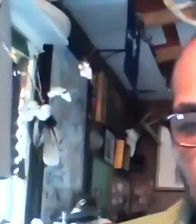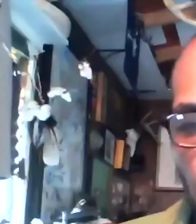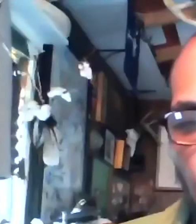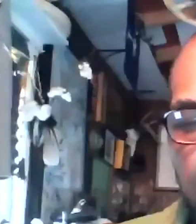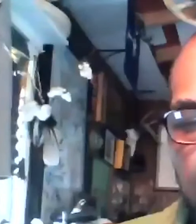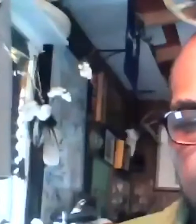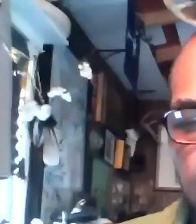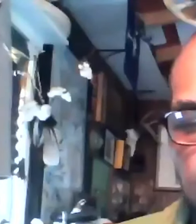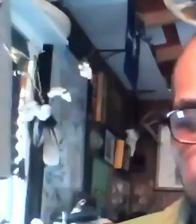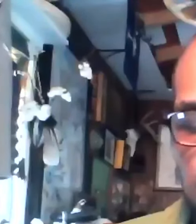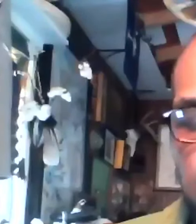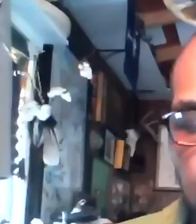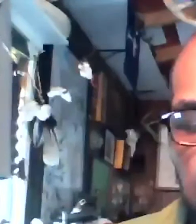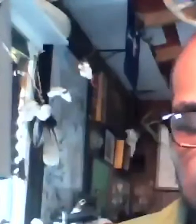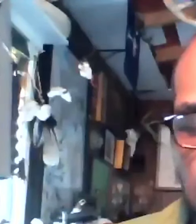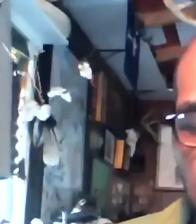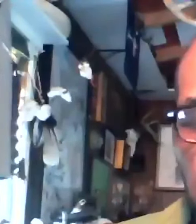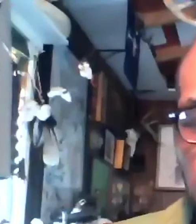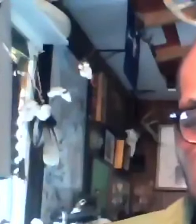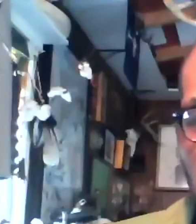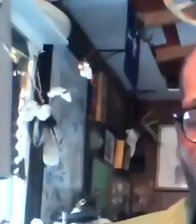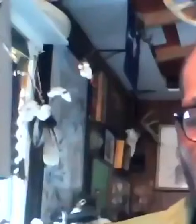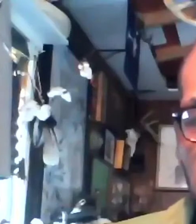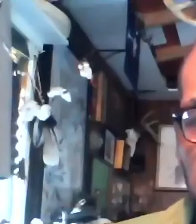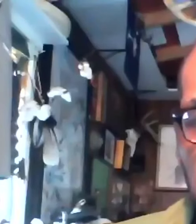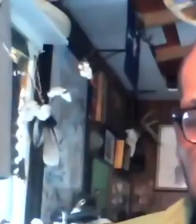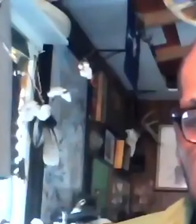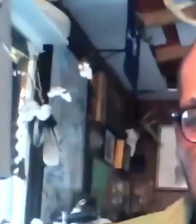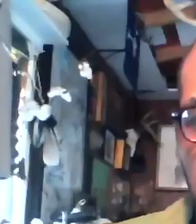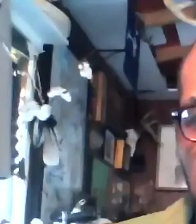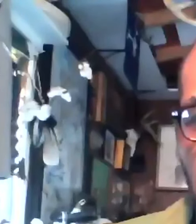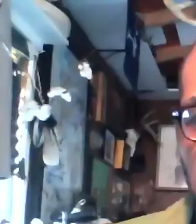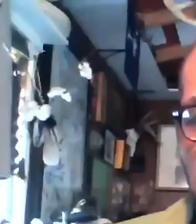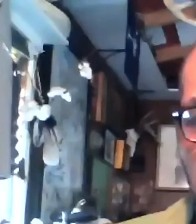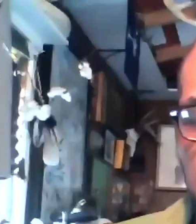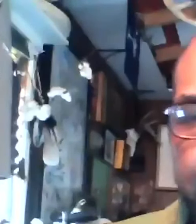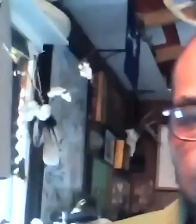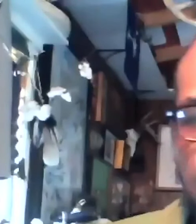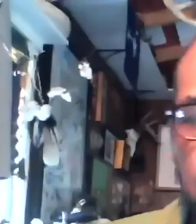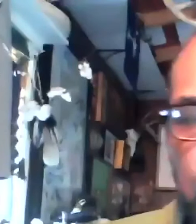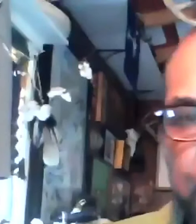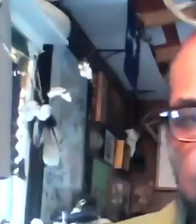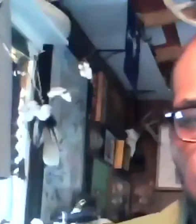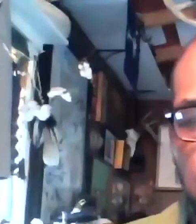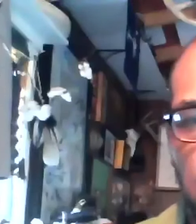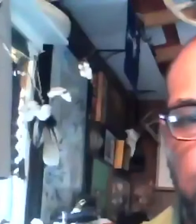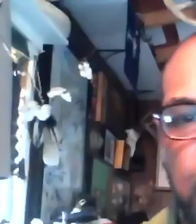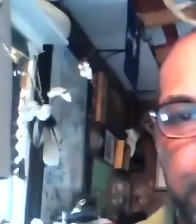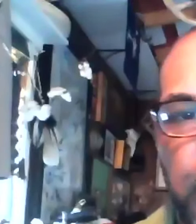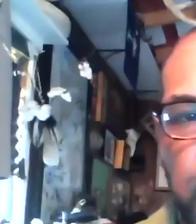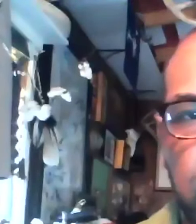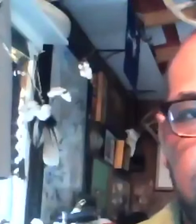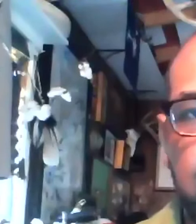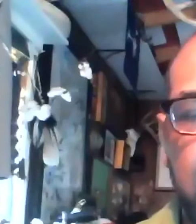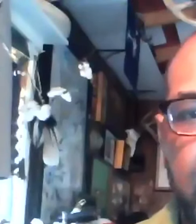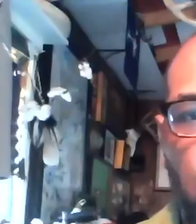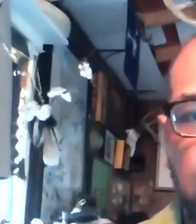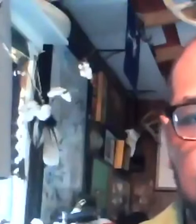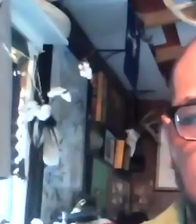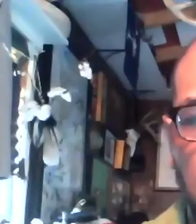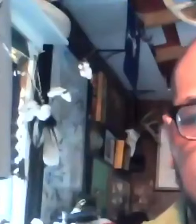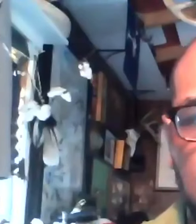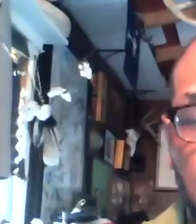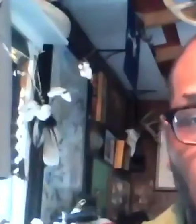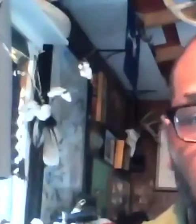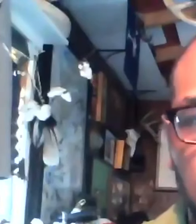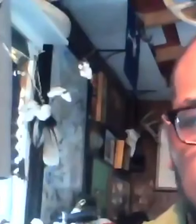you to take that whole idea of mate selection and all the complexities that go into it and shift it to a human component. And I